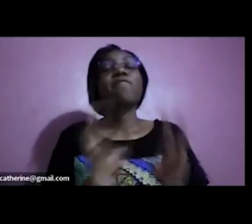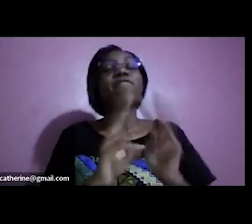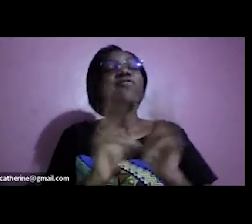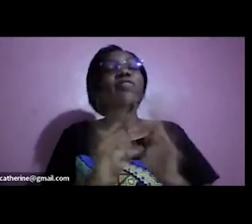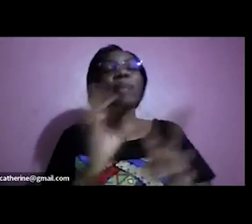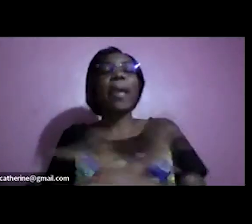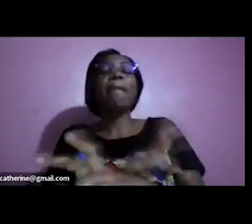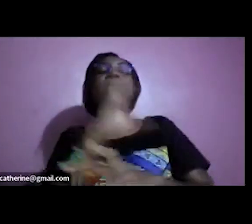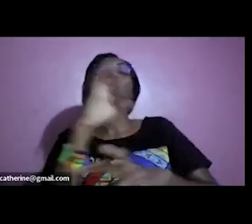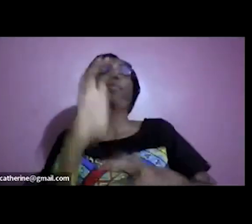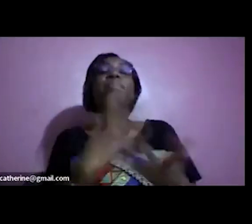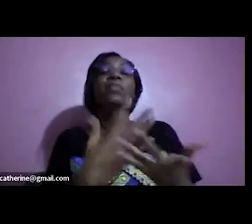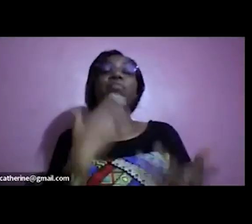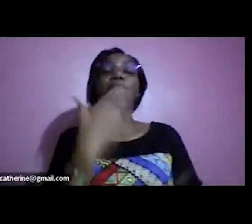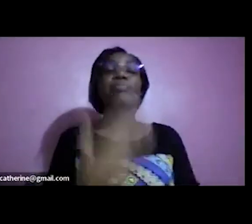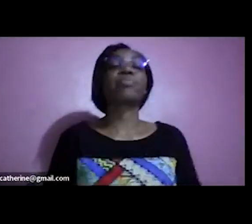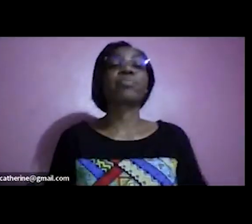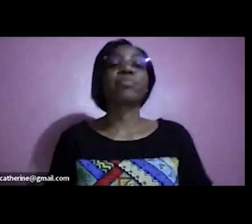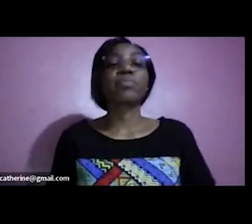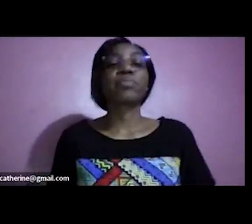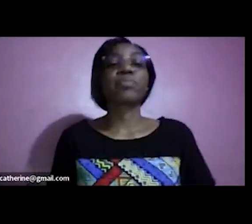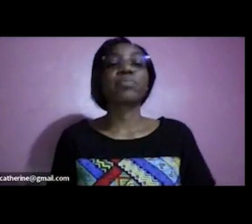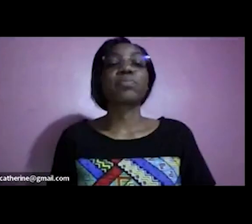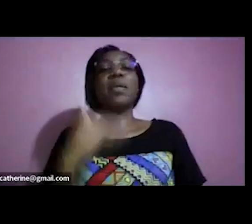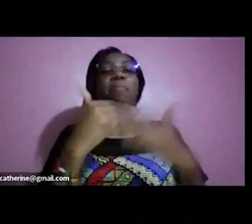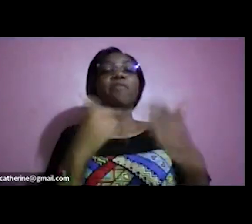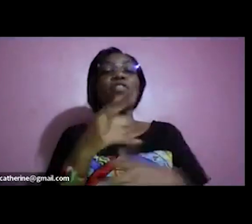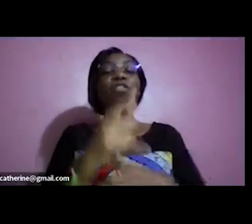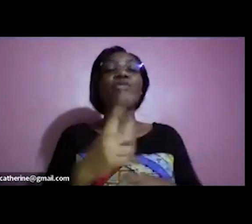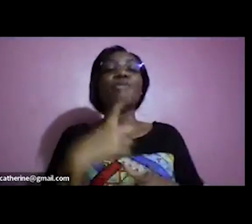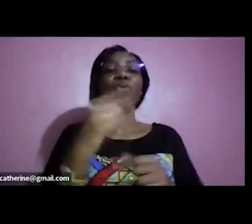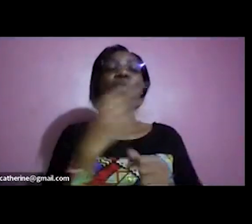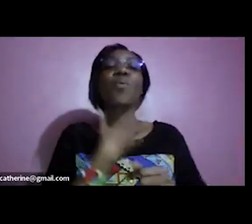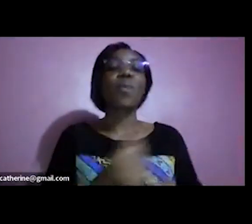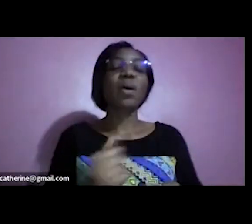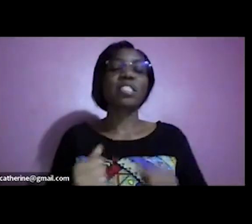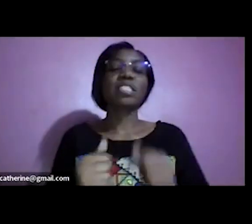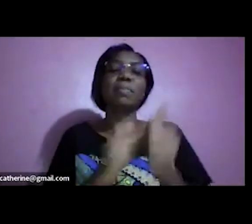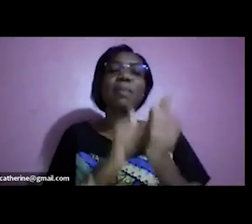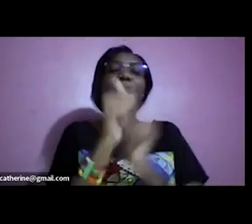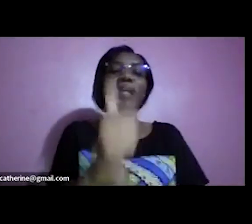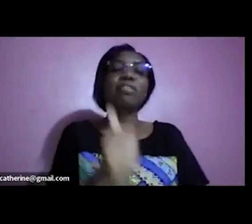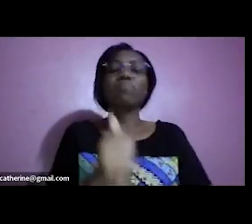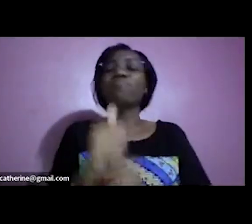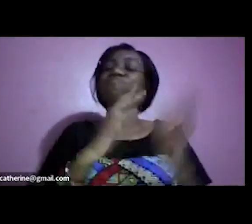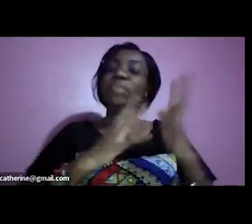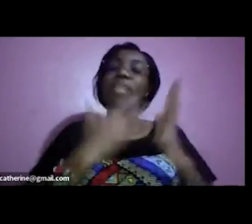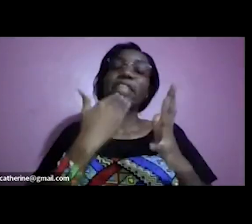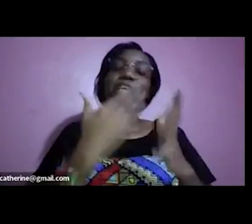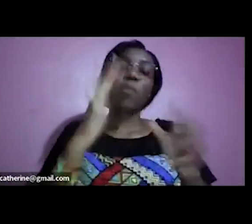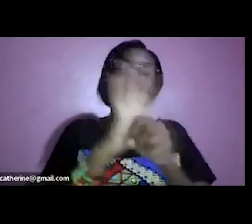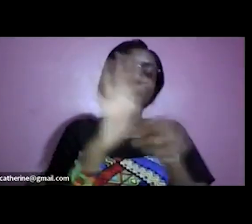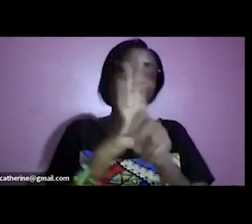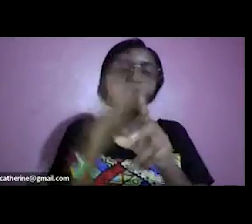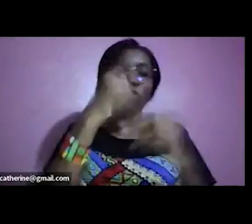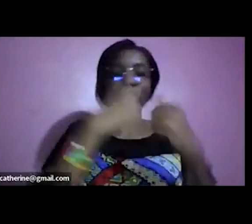thank you thank you before you drop off allow me to also pass my gratitude to you as well thank you very much for challenging